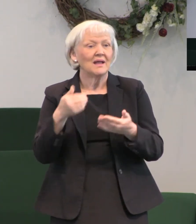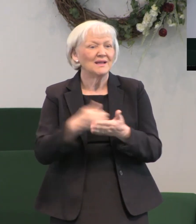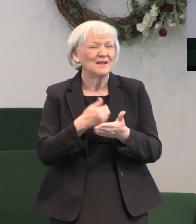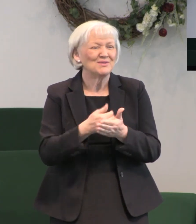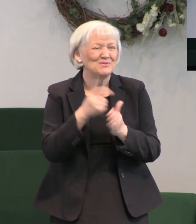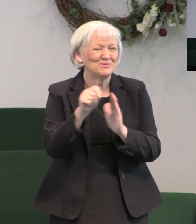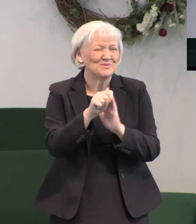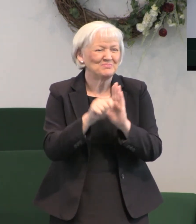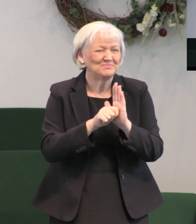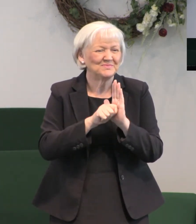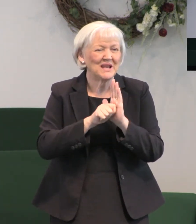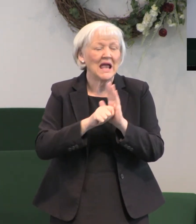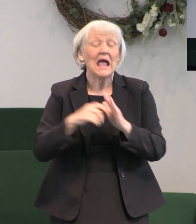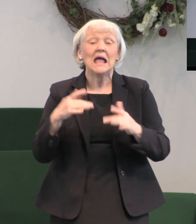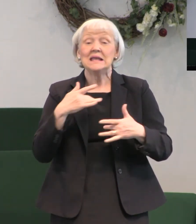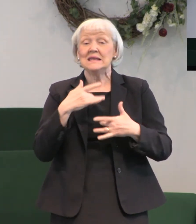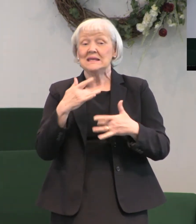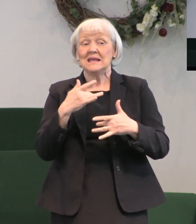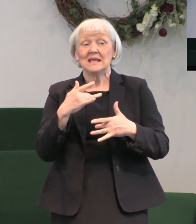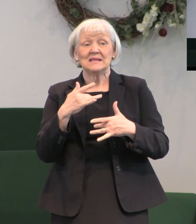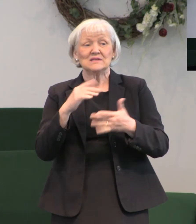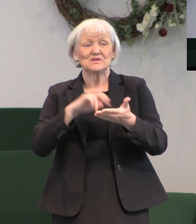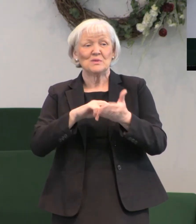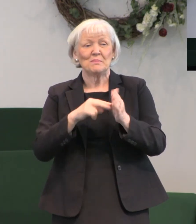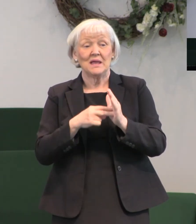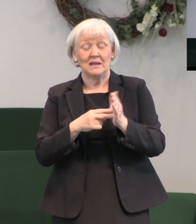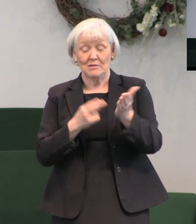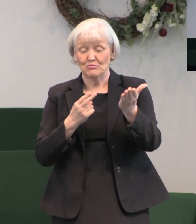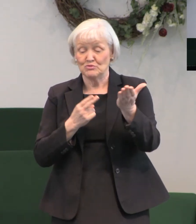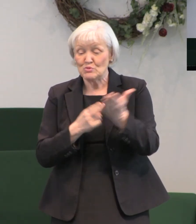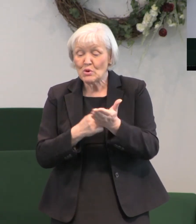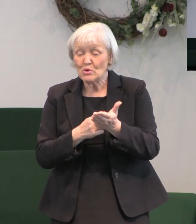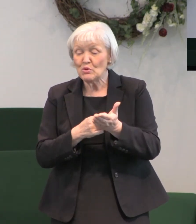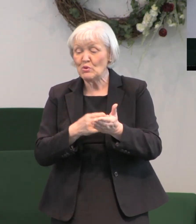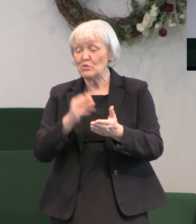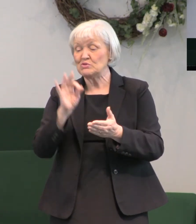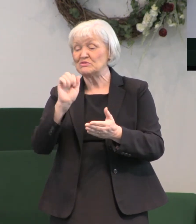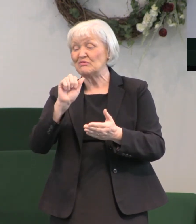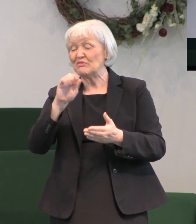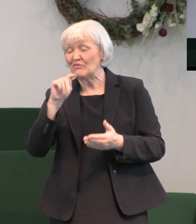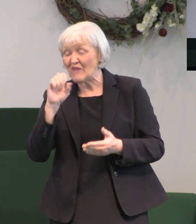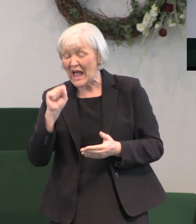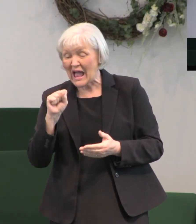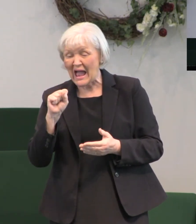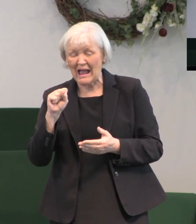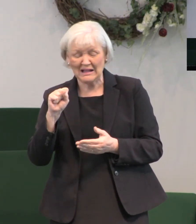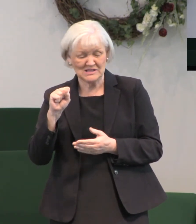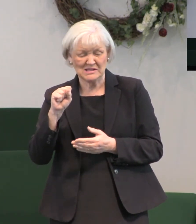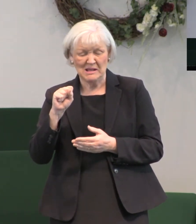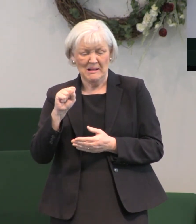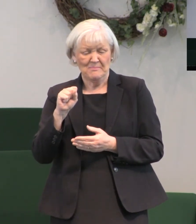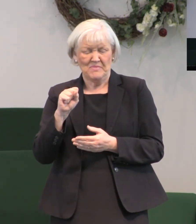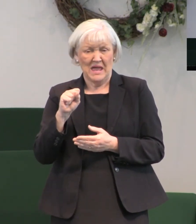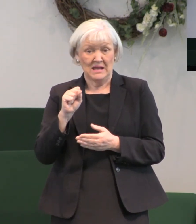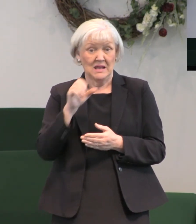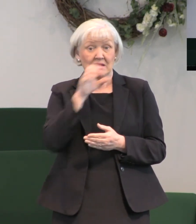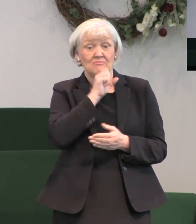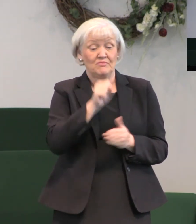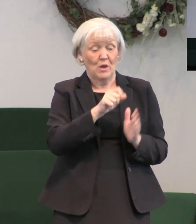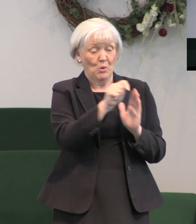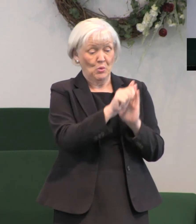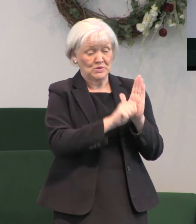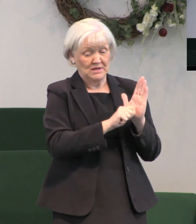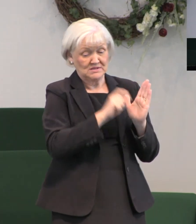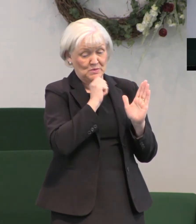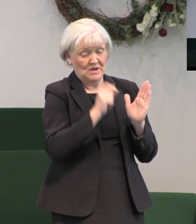Usually it refers to truths and facts that were not revealed in the Old Testament that